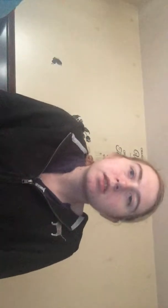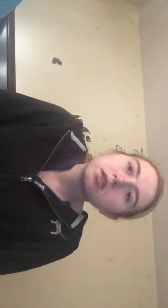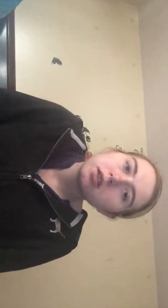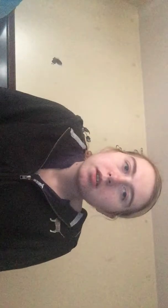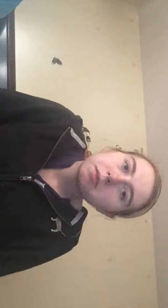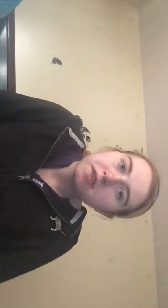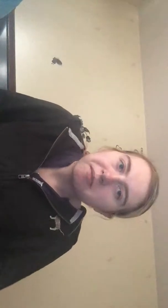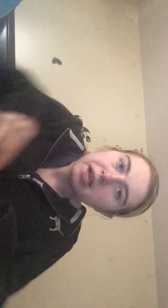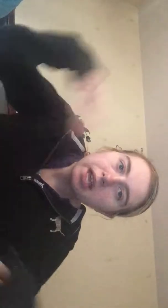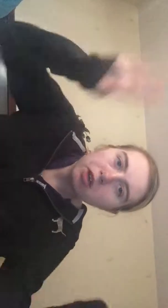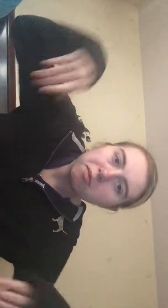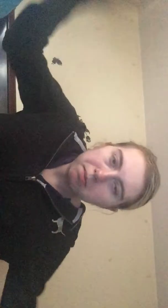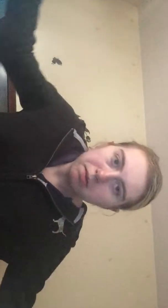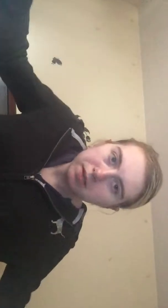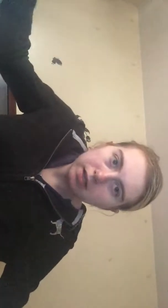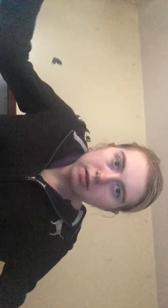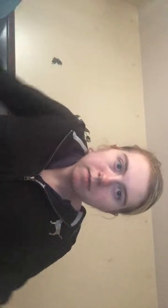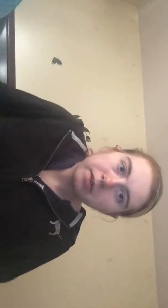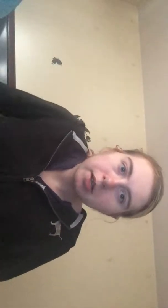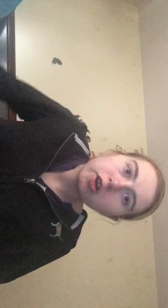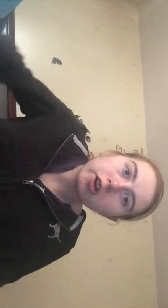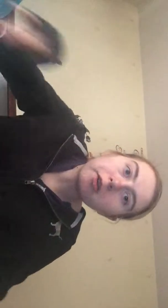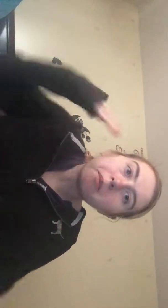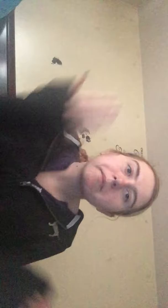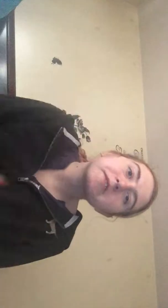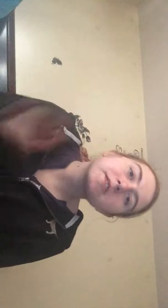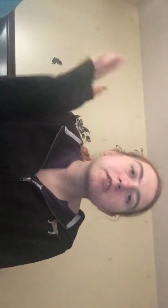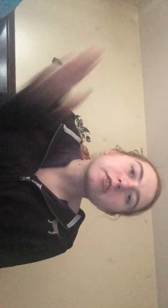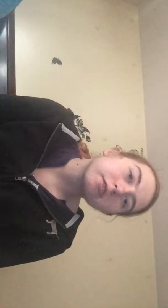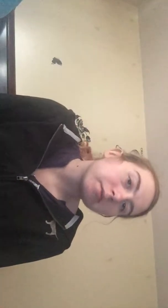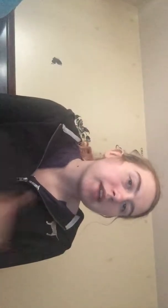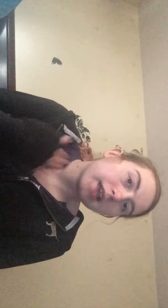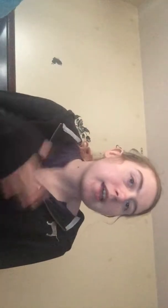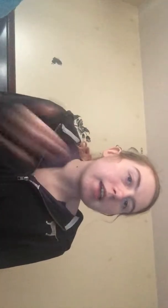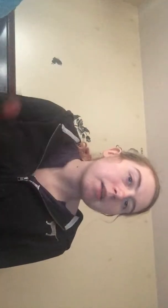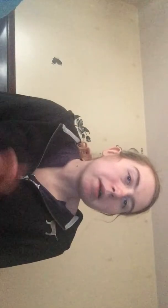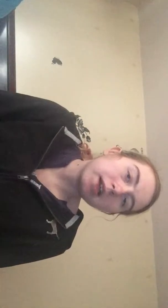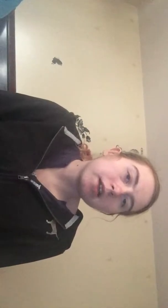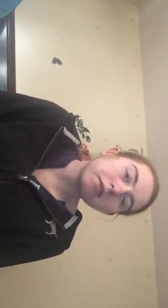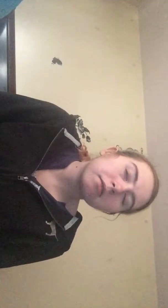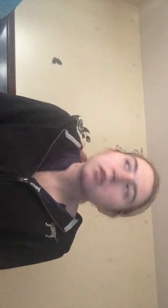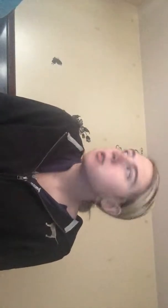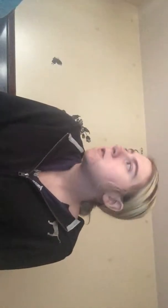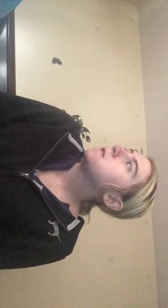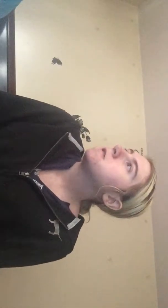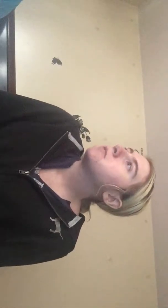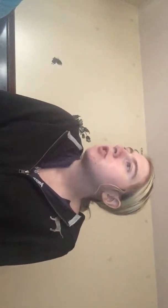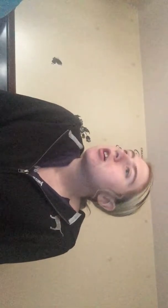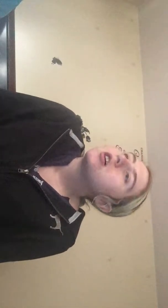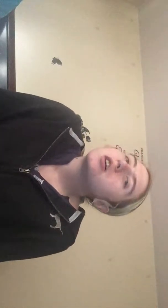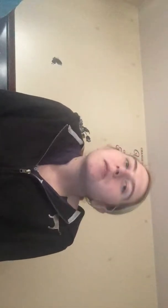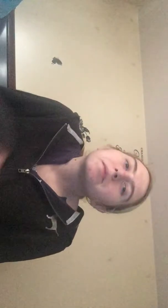because of my aunt on my mom's side her sister aka my aunt um